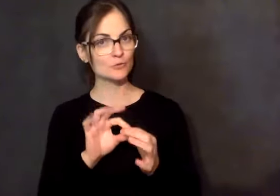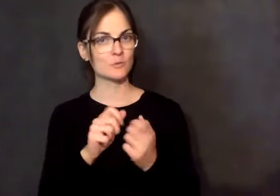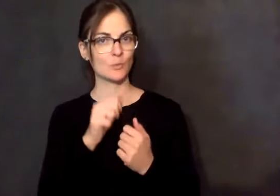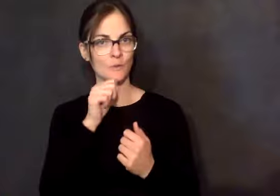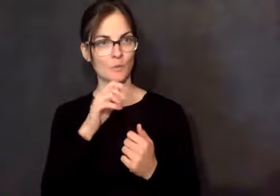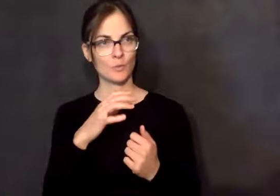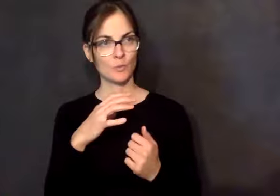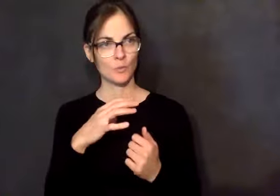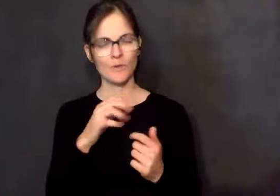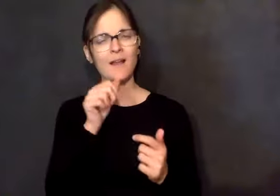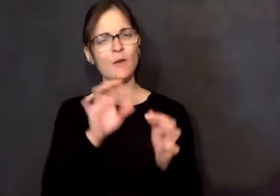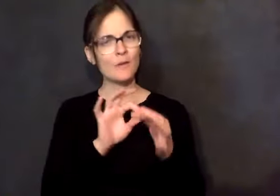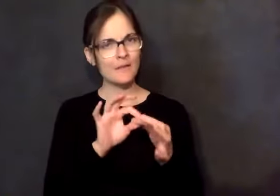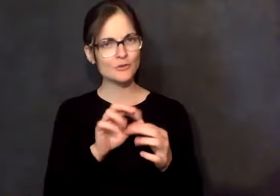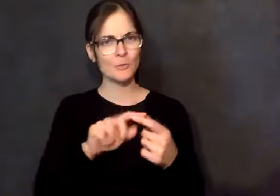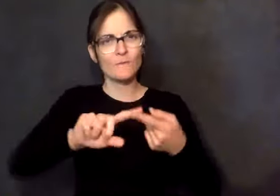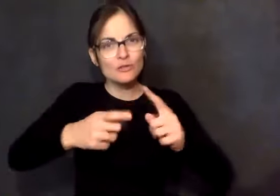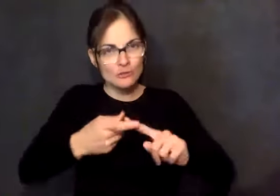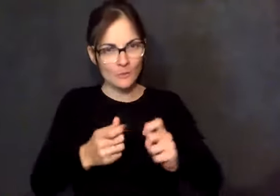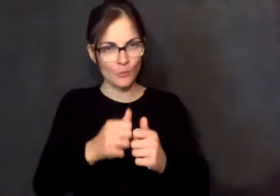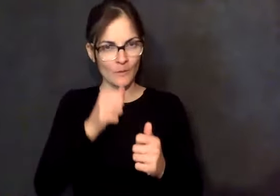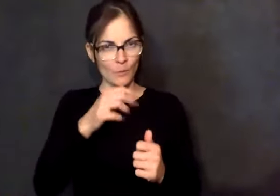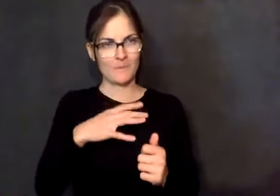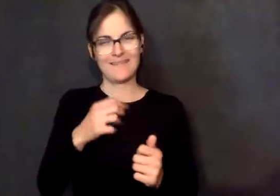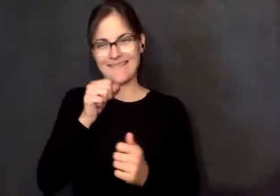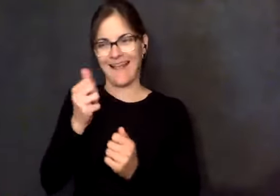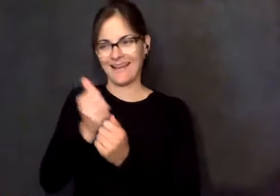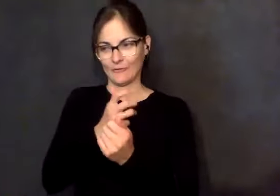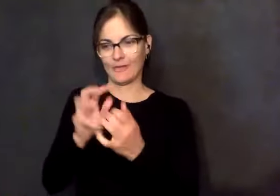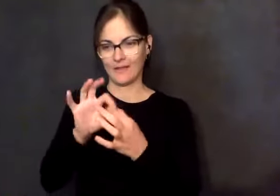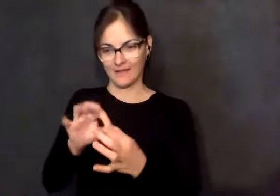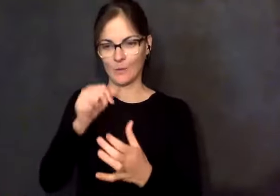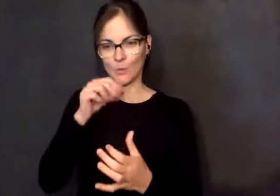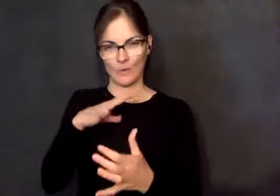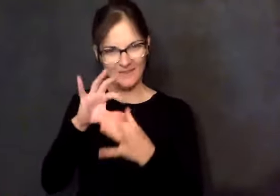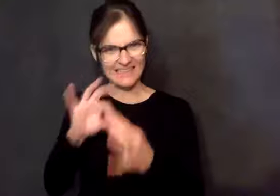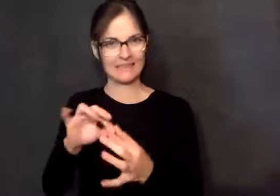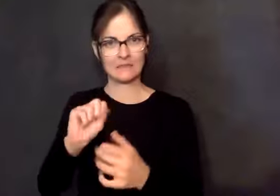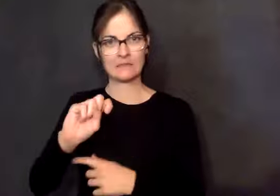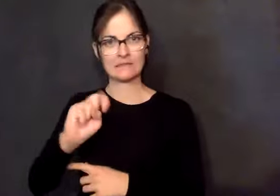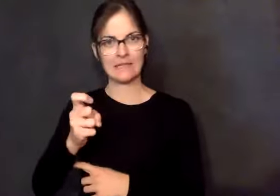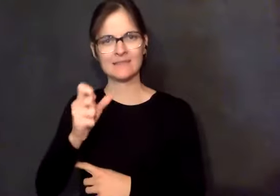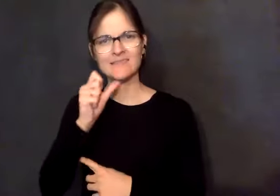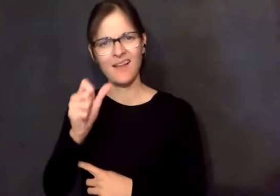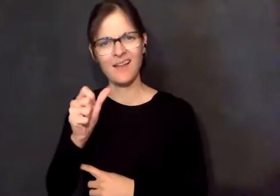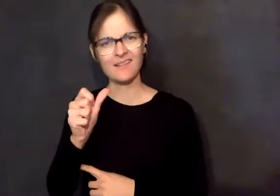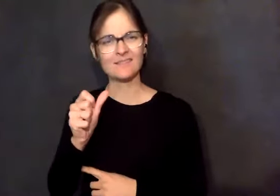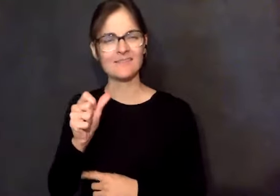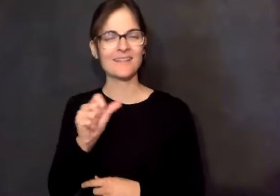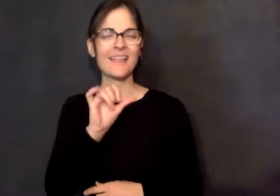is the Mayor Perrault's nickname for her, was 14 years younger than me. And I did her wrong. I did her wrong. And this had to change. And